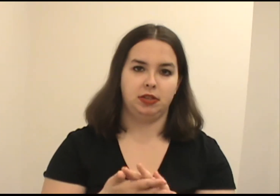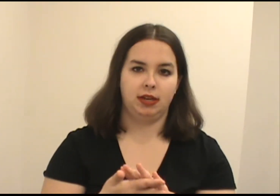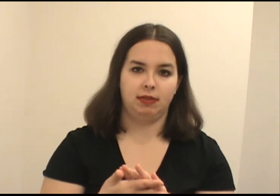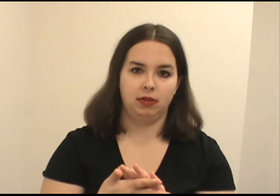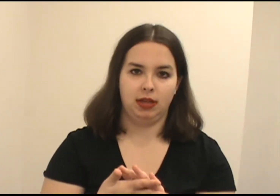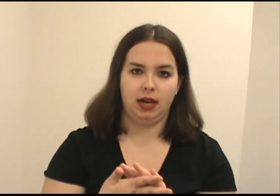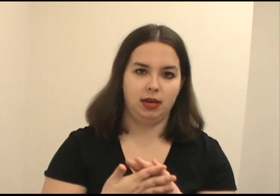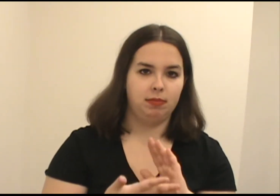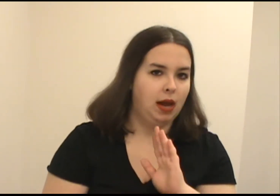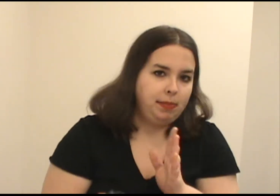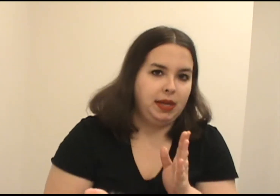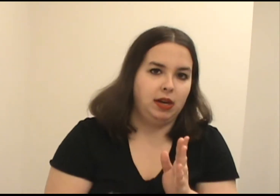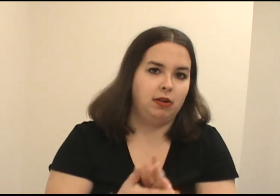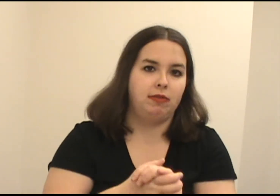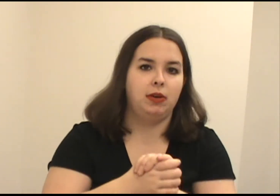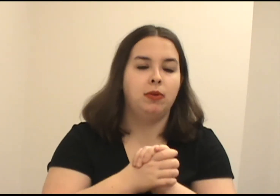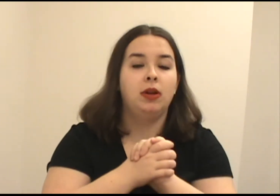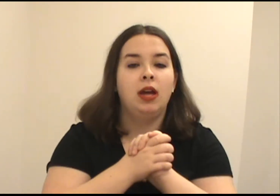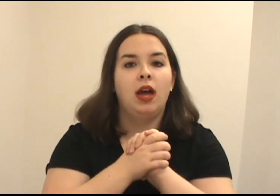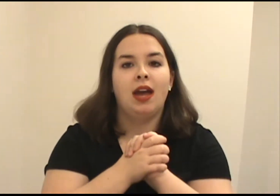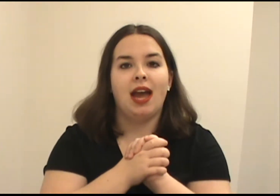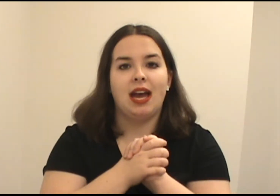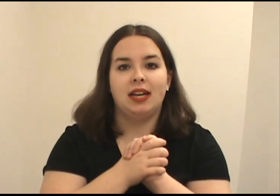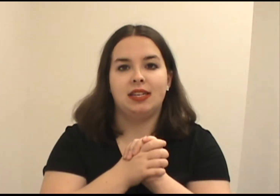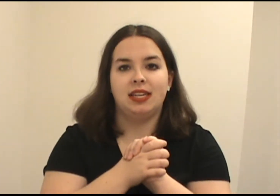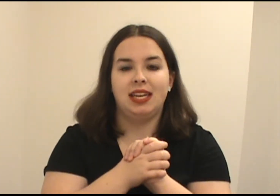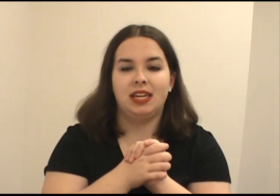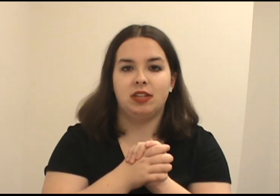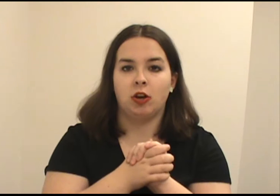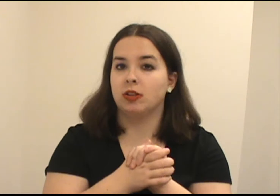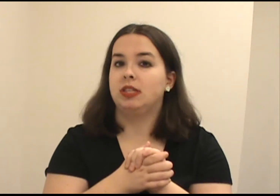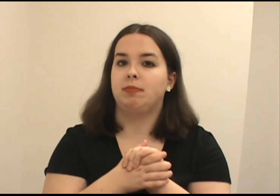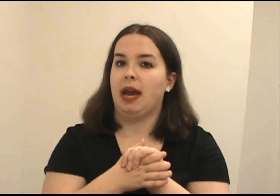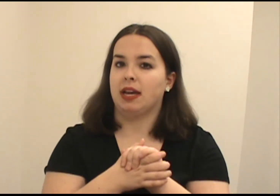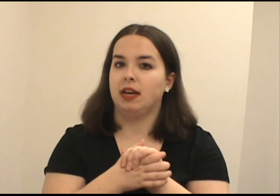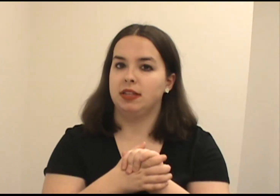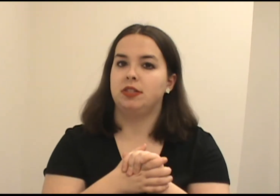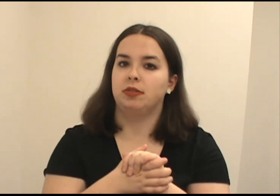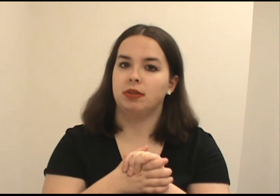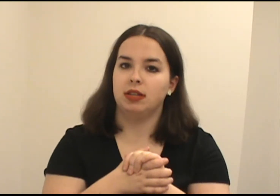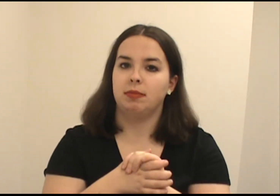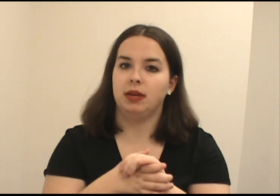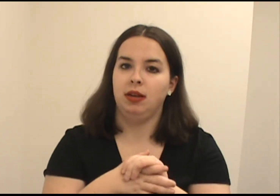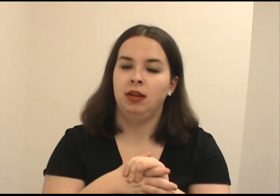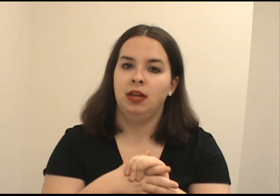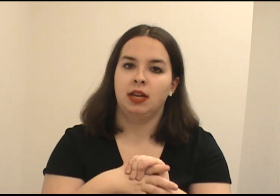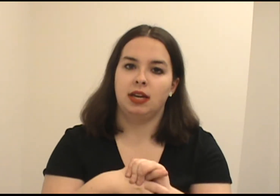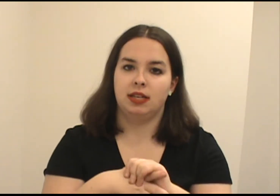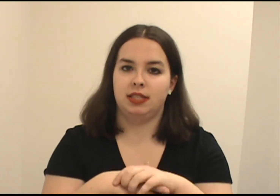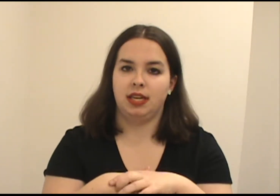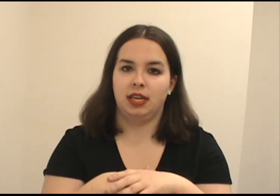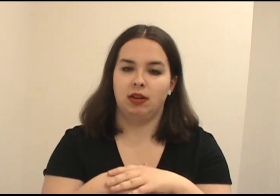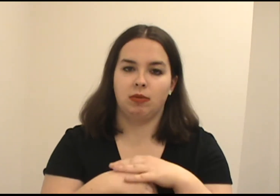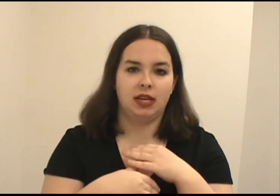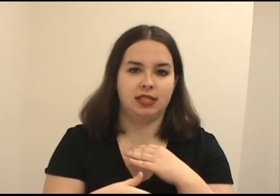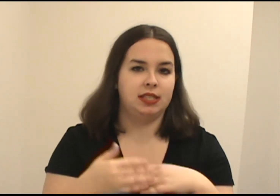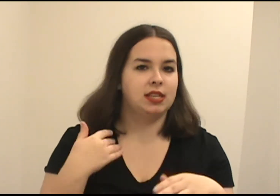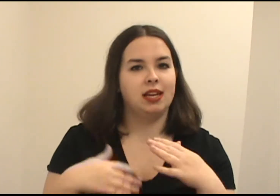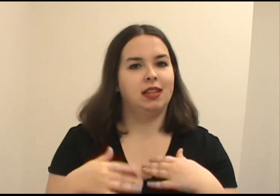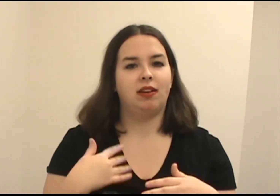interview that ended up not being an interview. And he turns his back on the Children of Liberty because he realizes that a lot